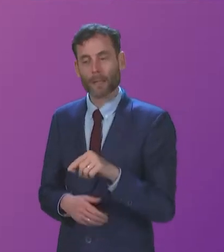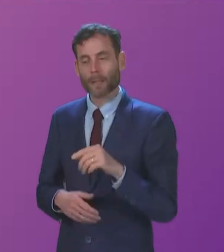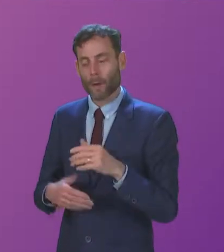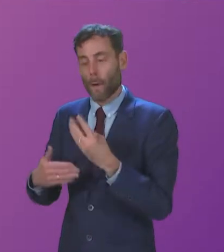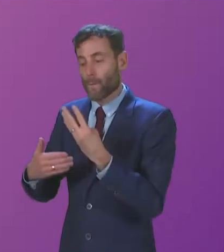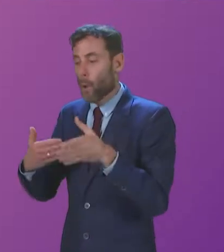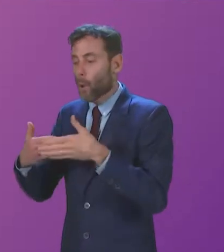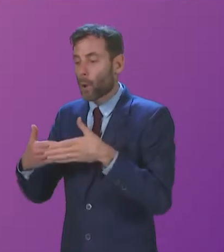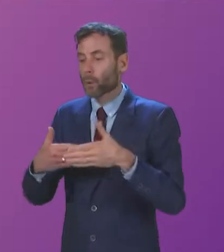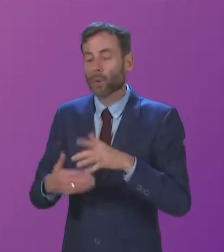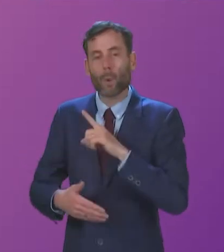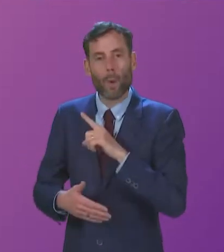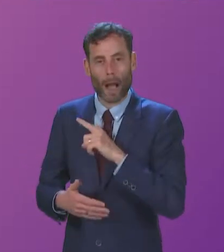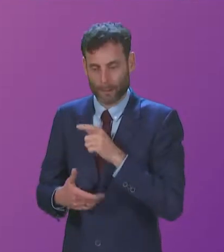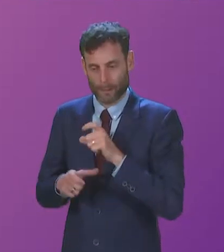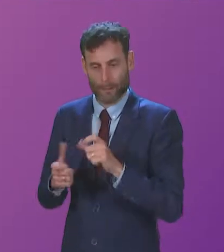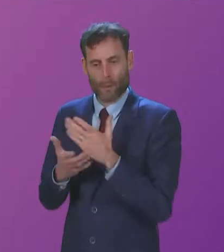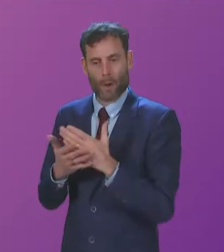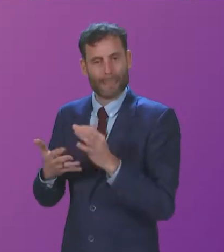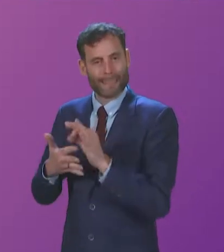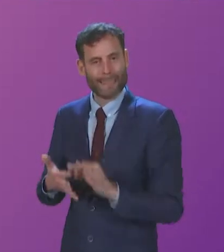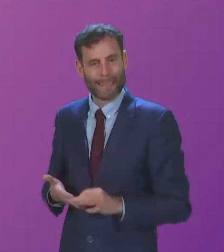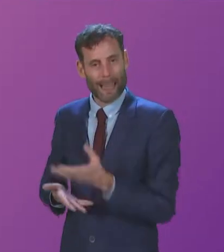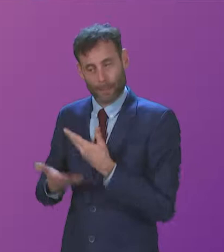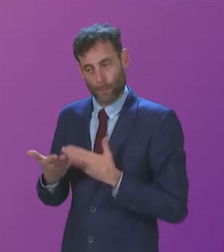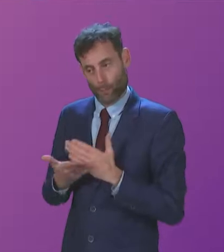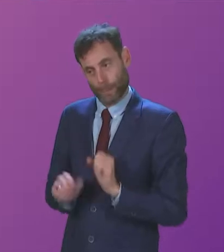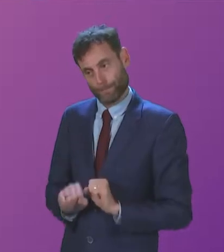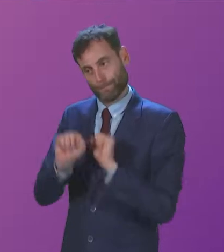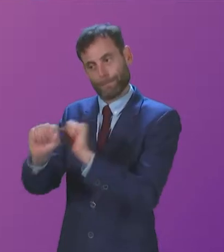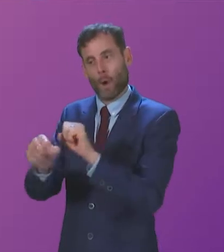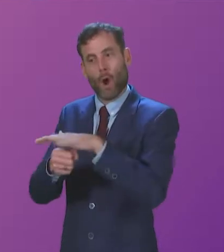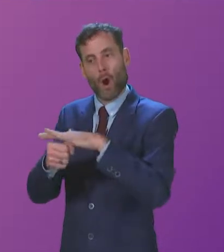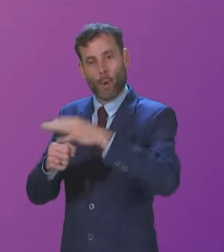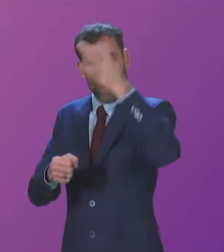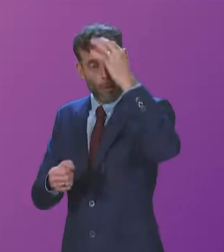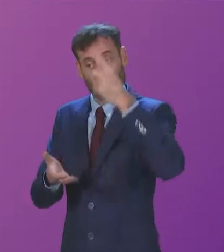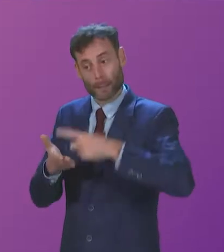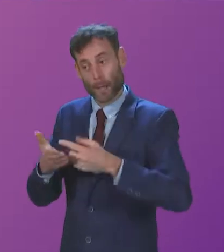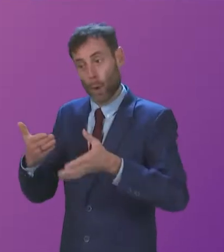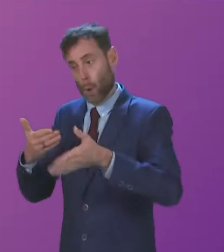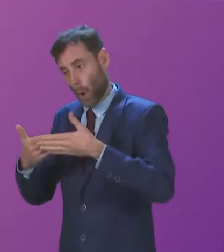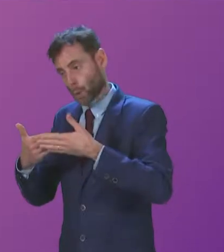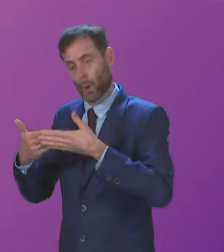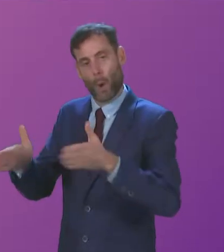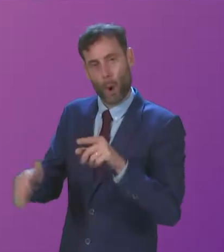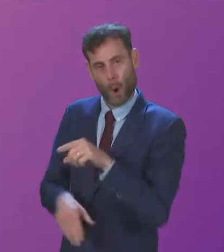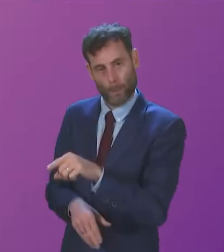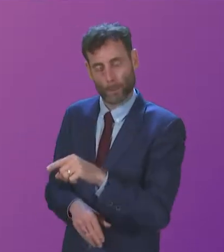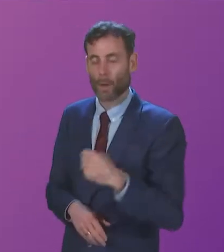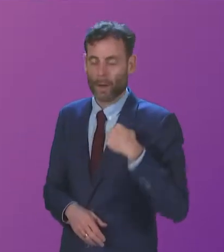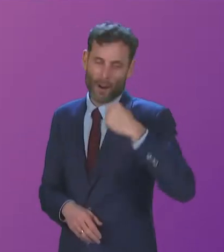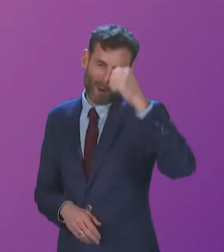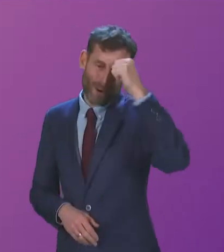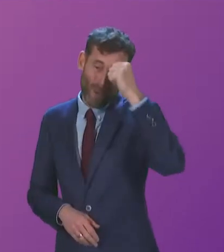for a school closure and the responsibility for such decisions sits with local authorities. We know that all parts of the system have been stretched